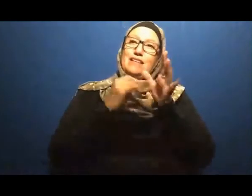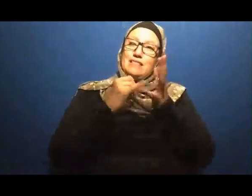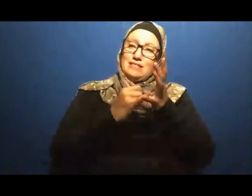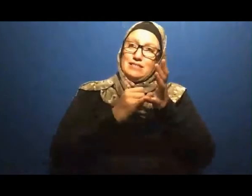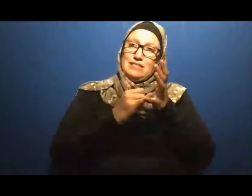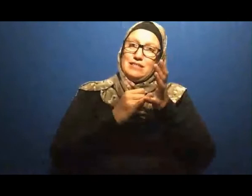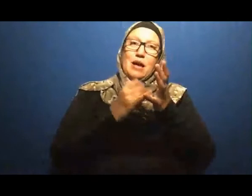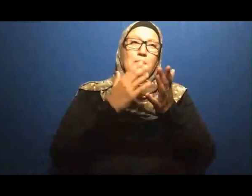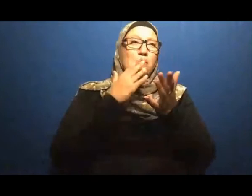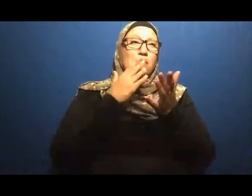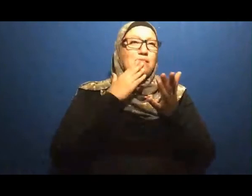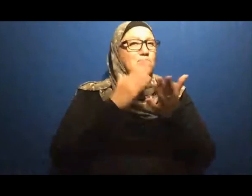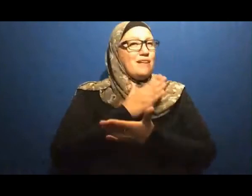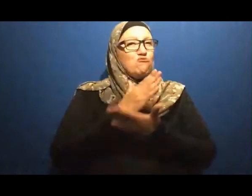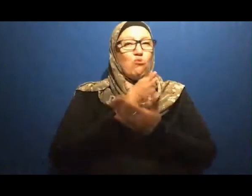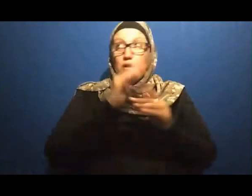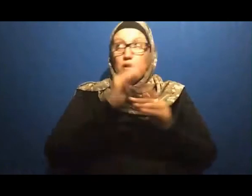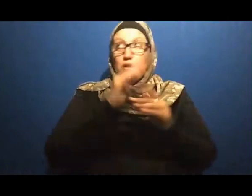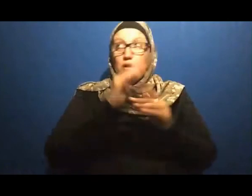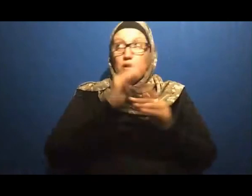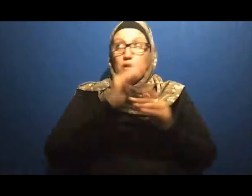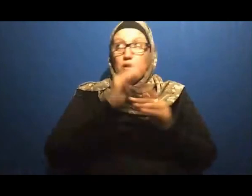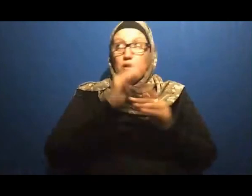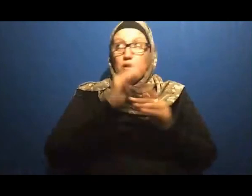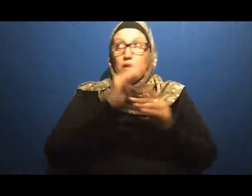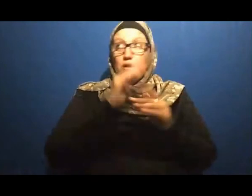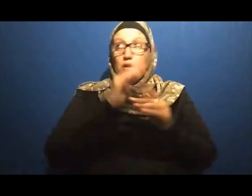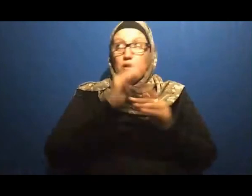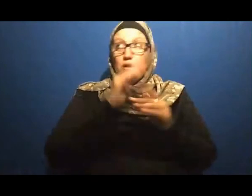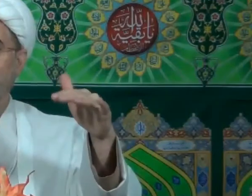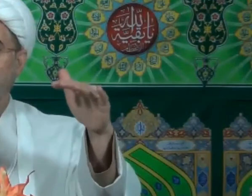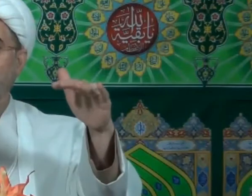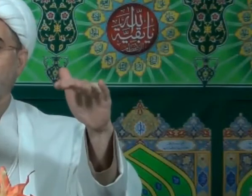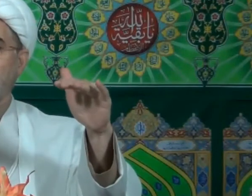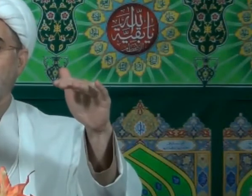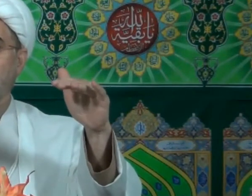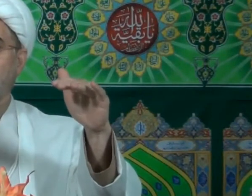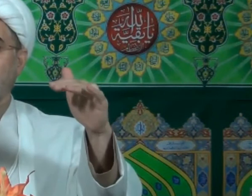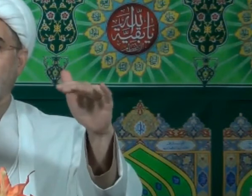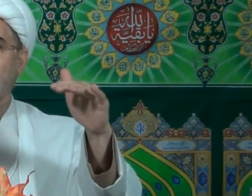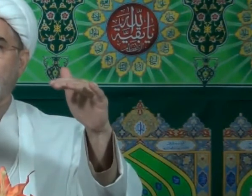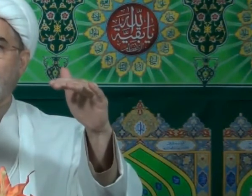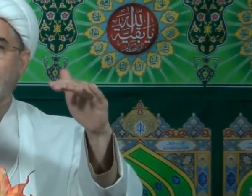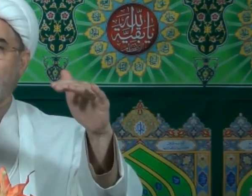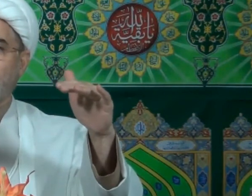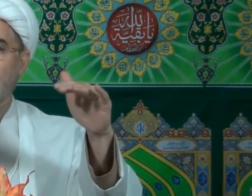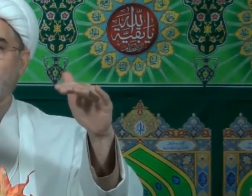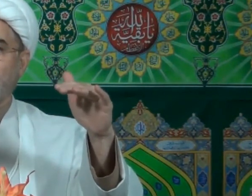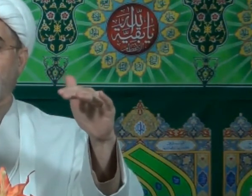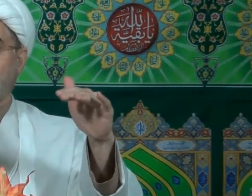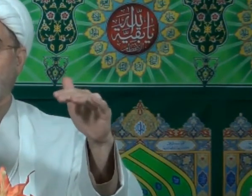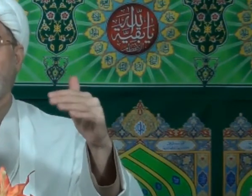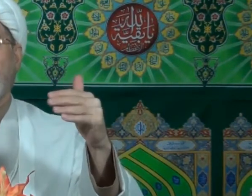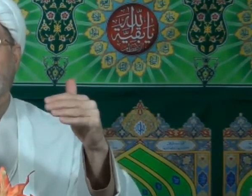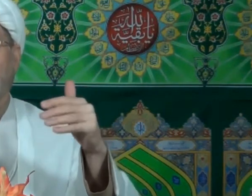obsessed Please don't get me wrong I'm not talking about obsession But within reasons Within what the medicine And the hygienic